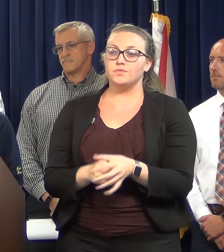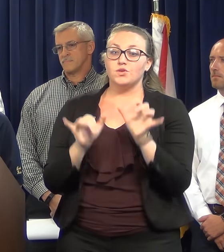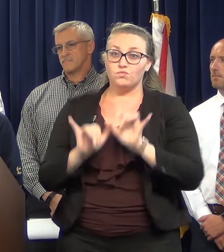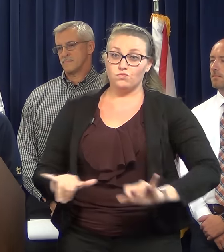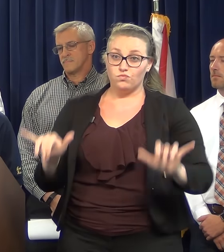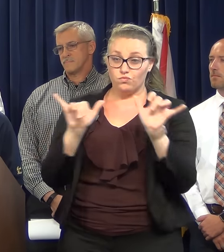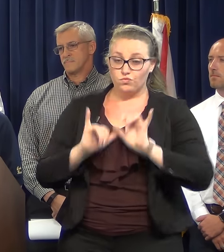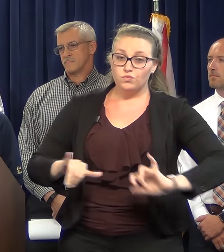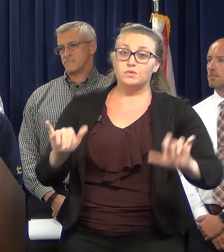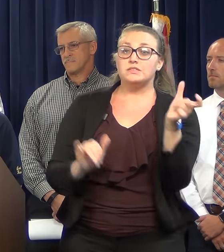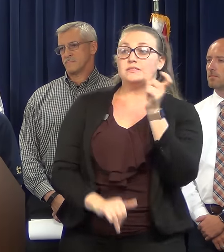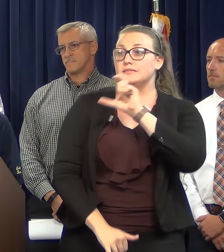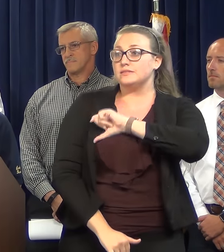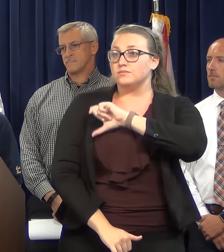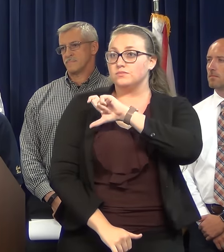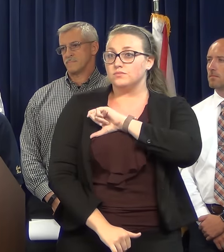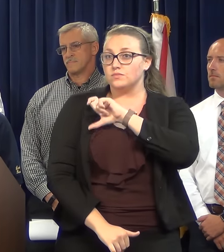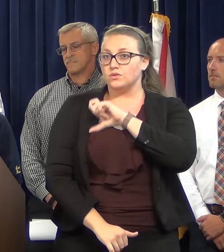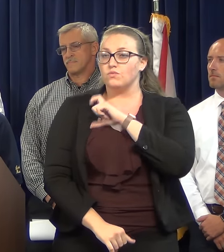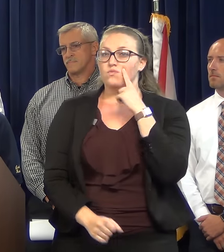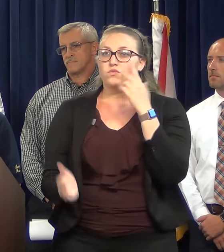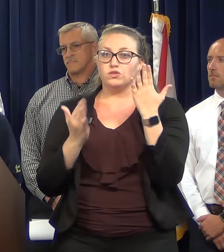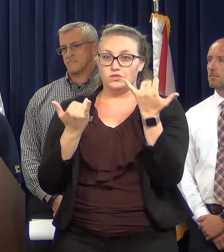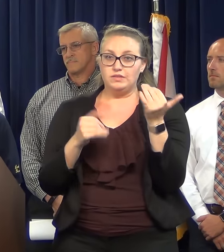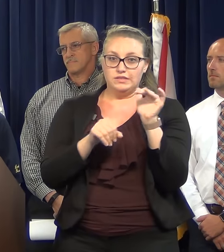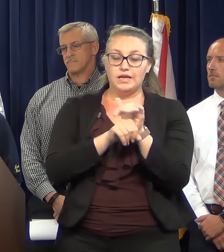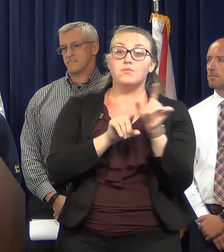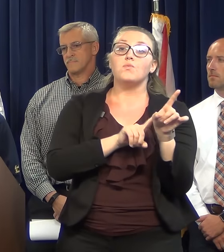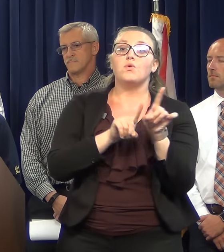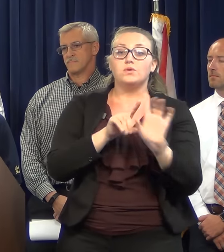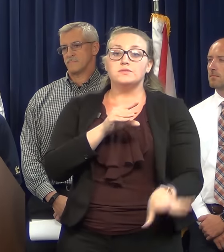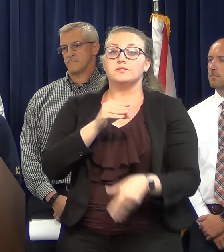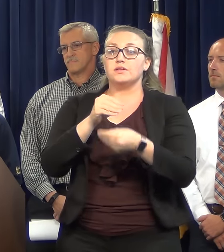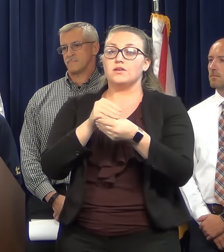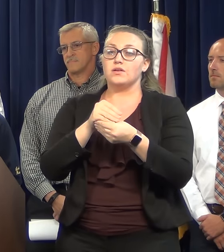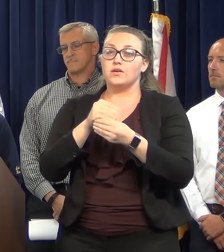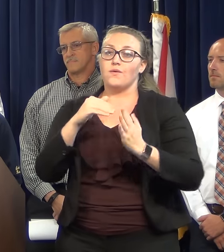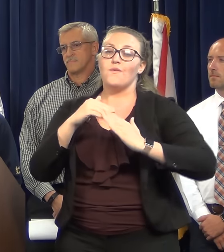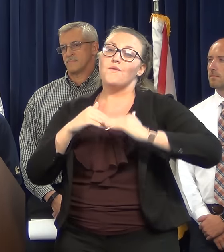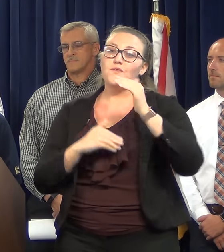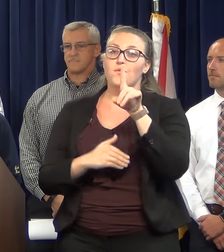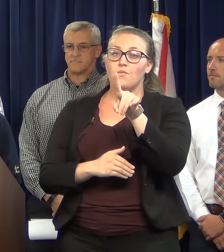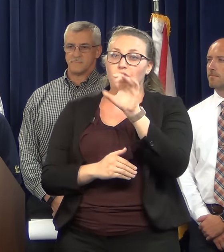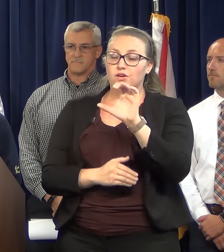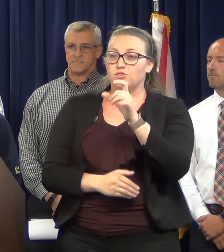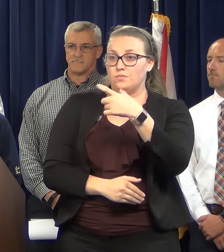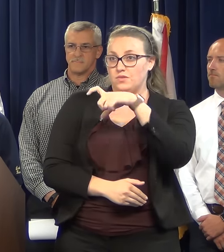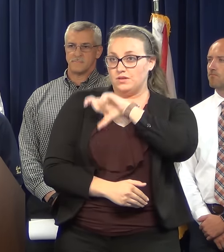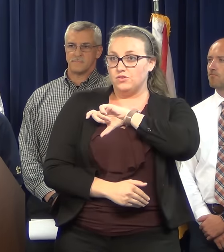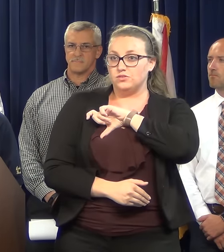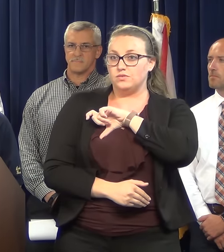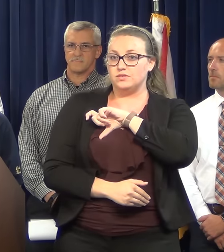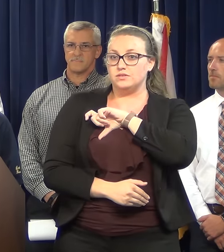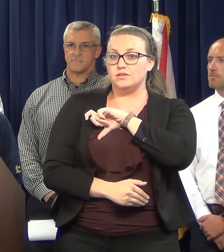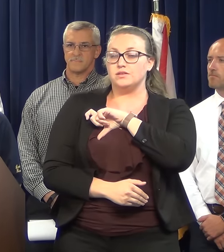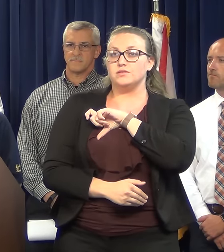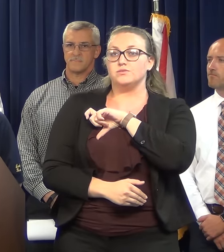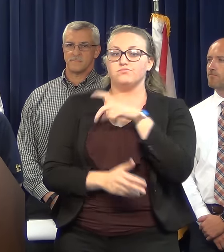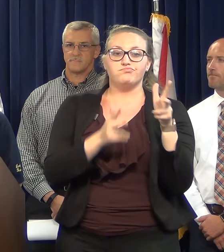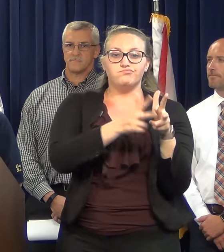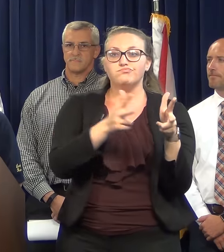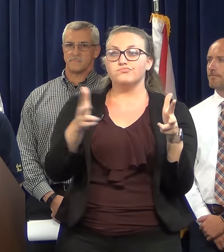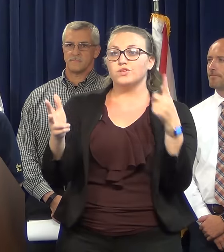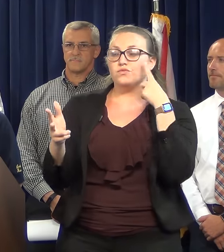patrol officers that are out there handling calls for service tonight, we have over 100 officers out there now dedicated to handling storm-related